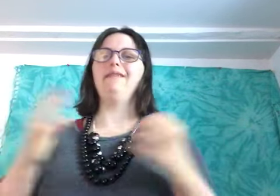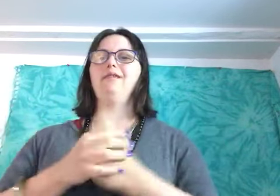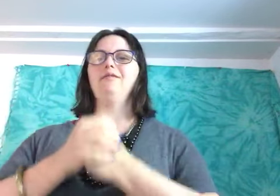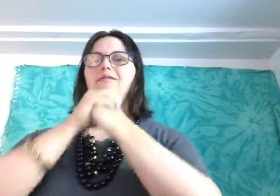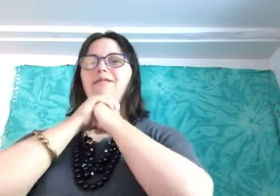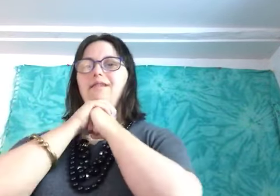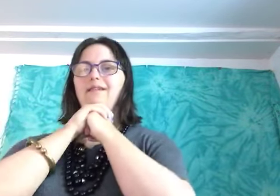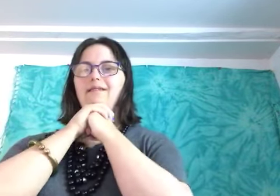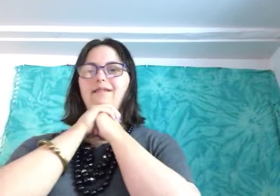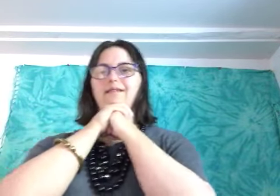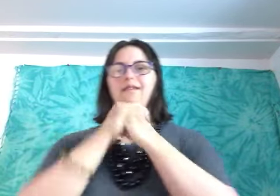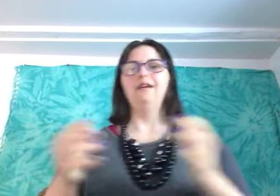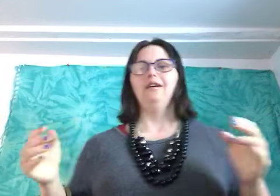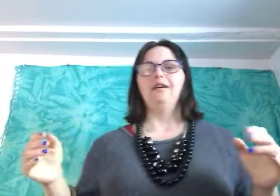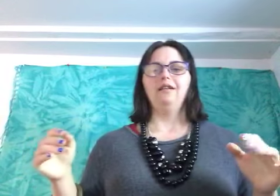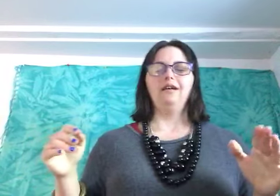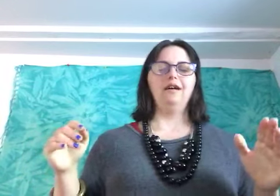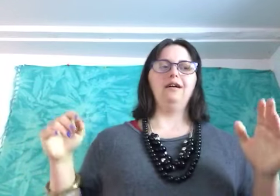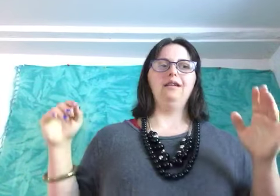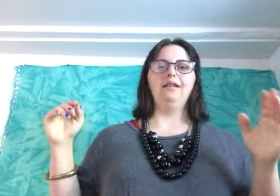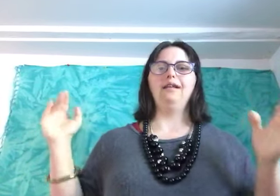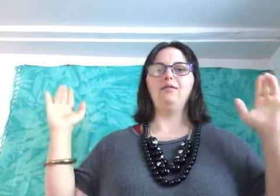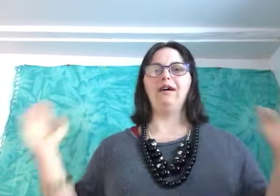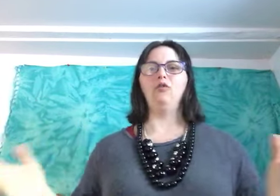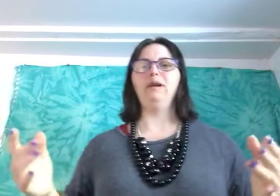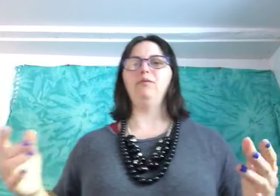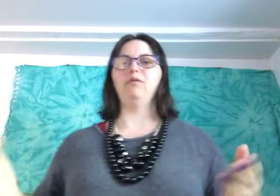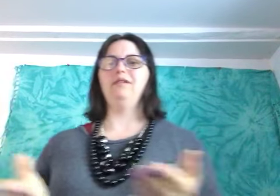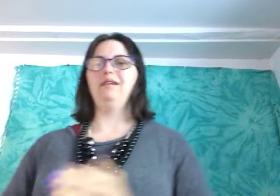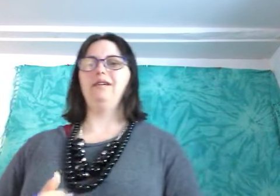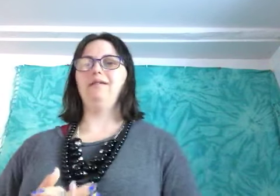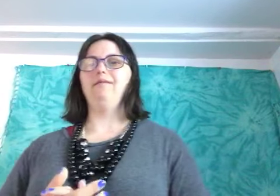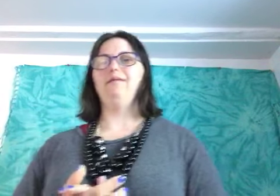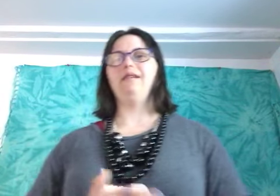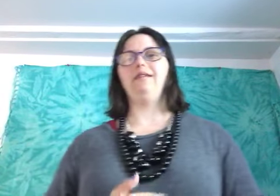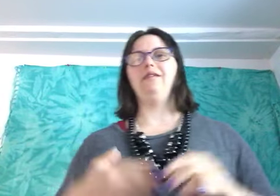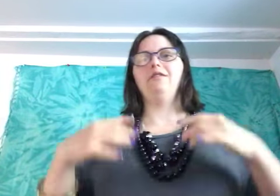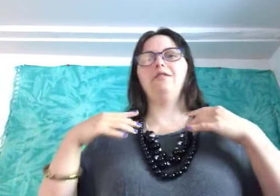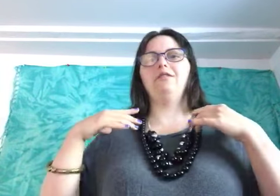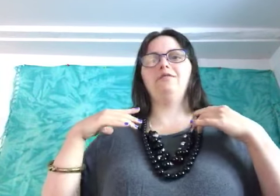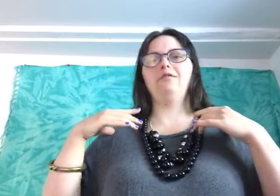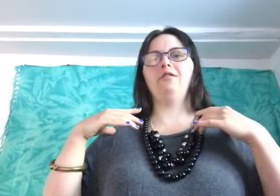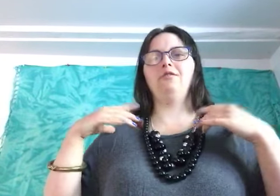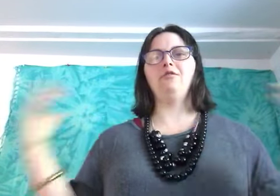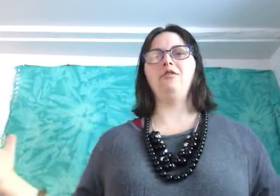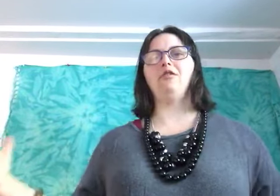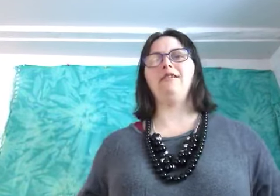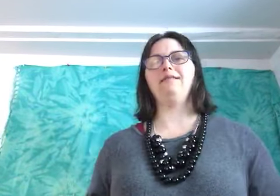videos that that will help people like show your audience